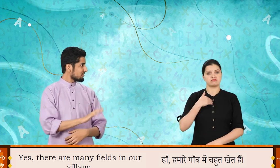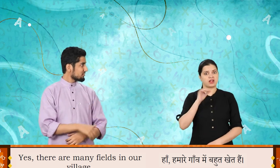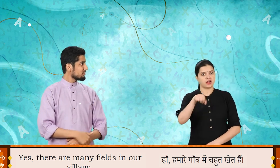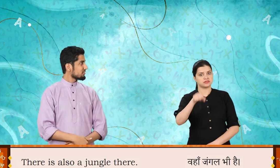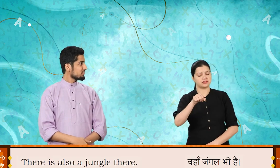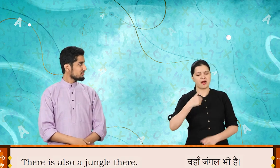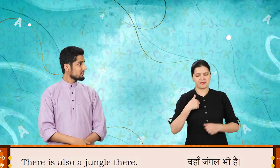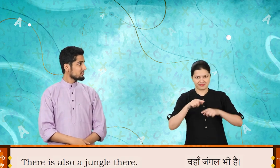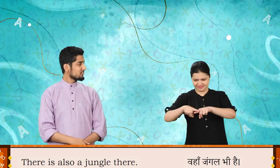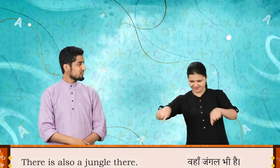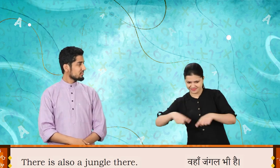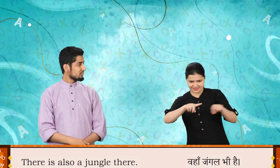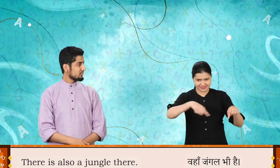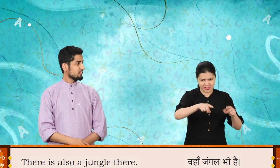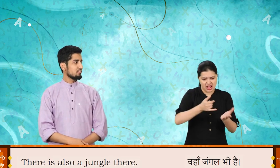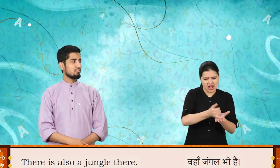There is also a jungle there.